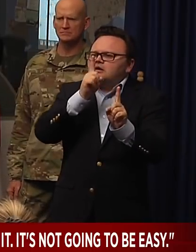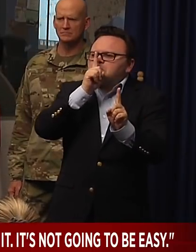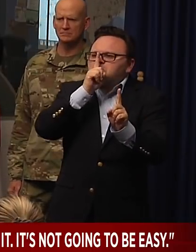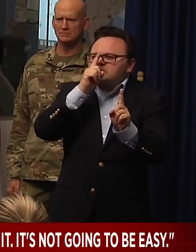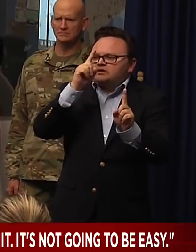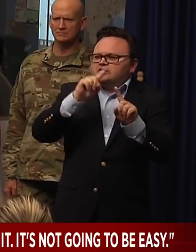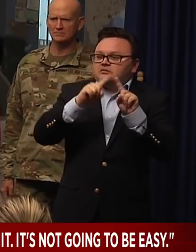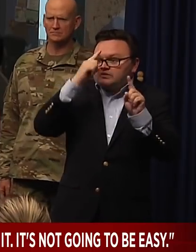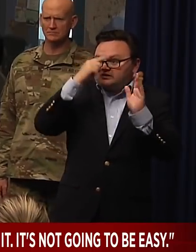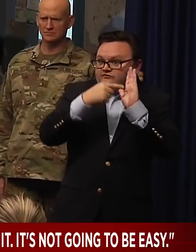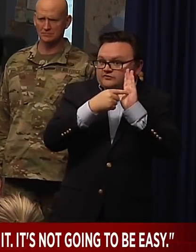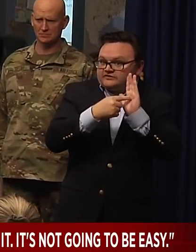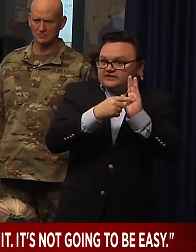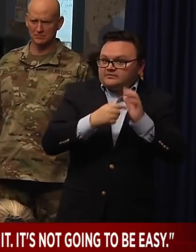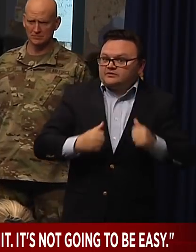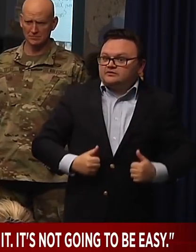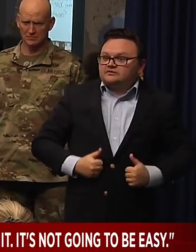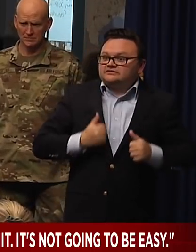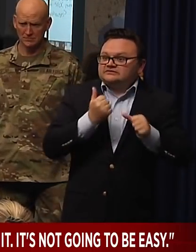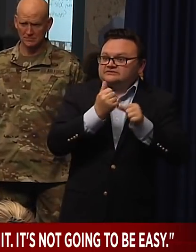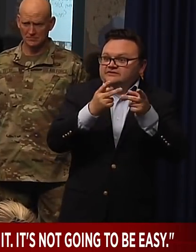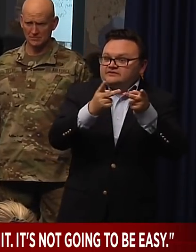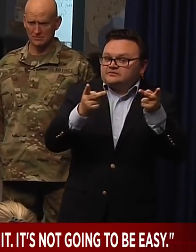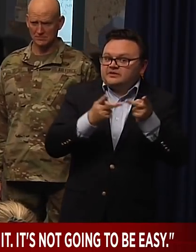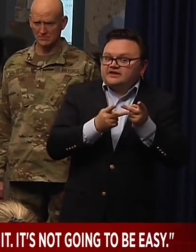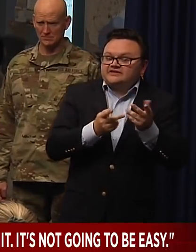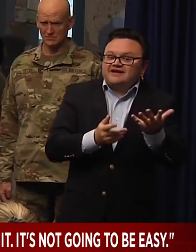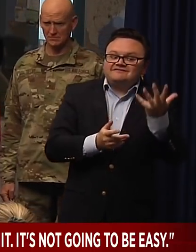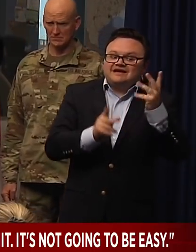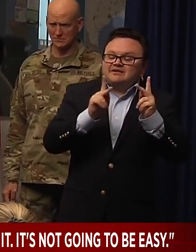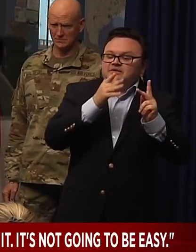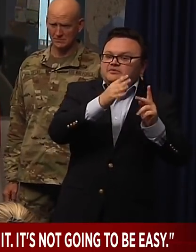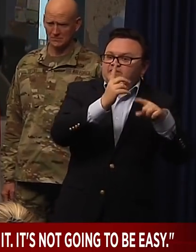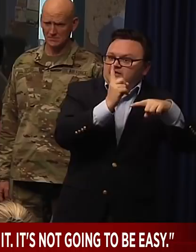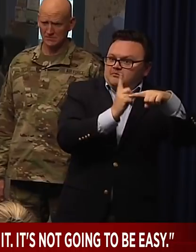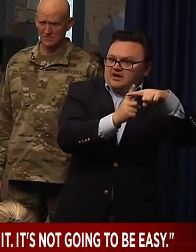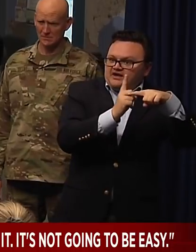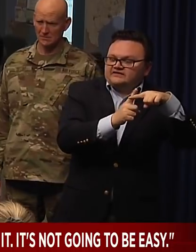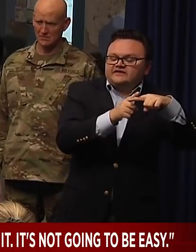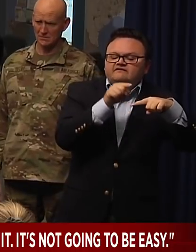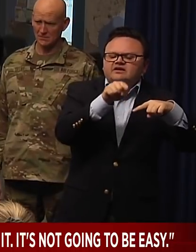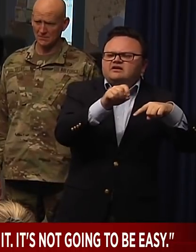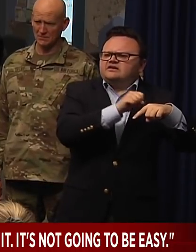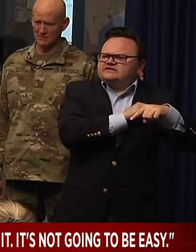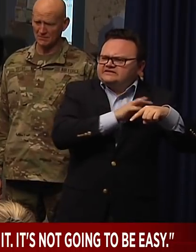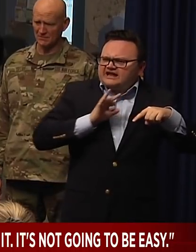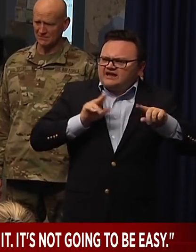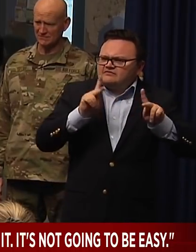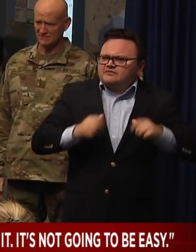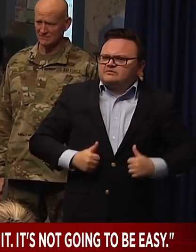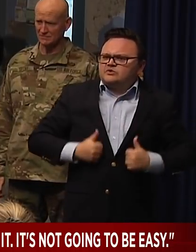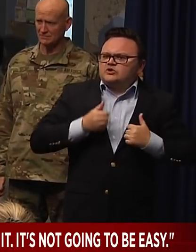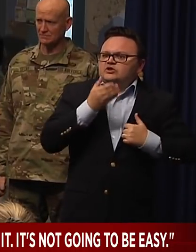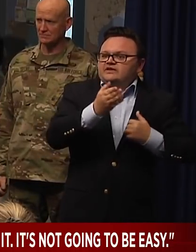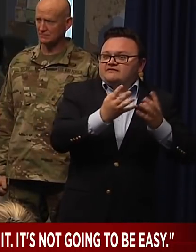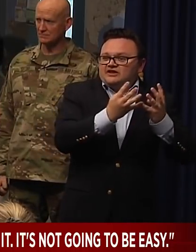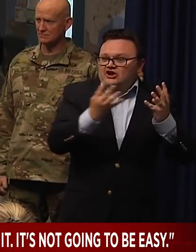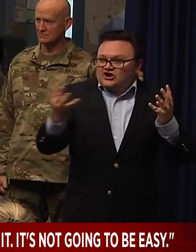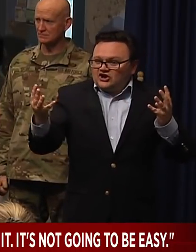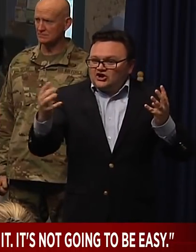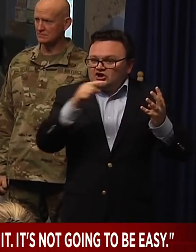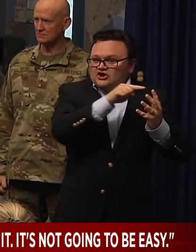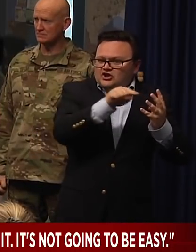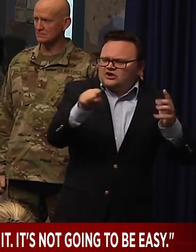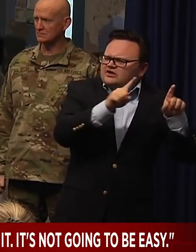residents had tested positive, what would be the protocol for testing the rest of the staff and the rest of the residents? I'm really going to defer, actually, to the